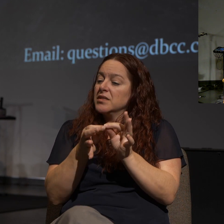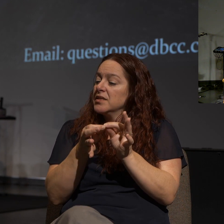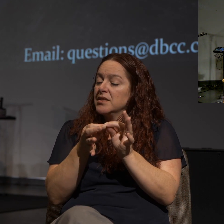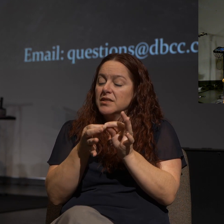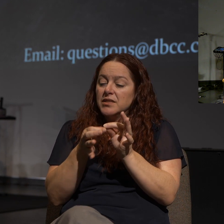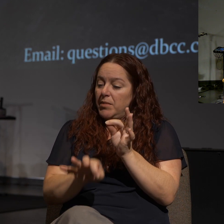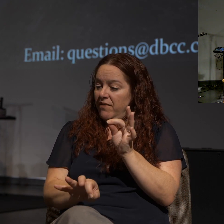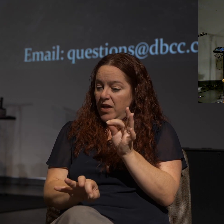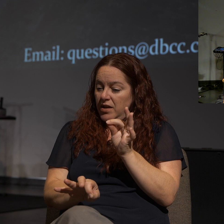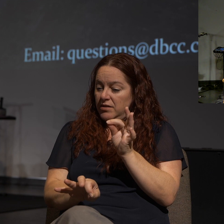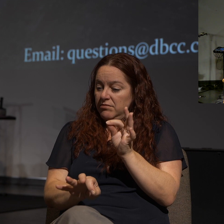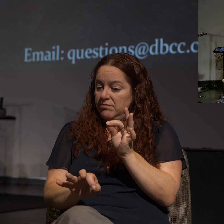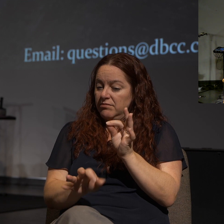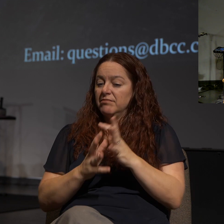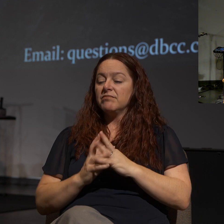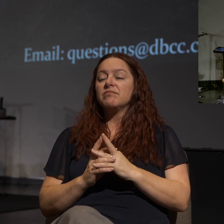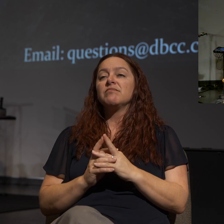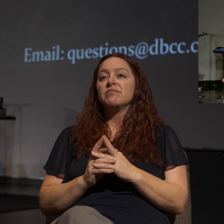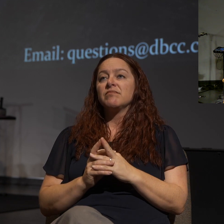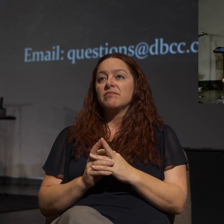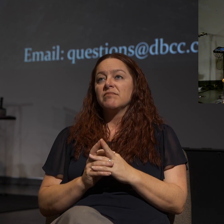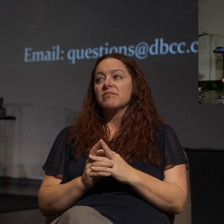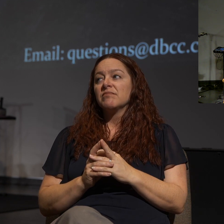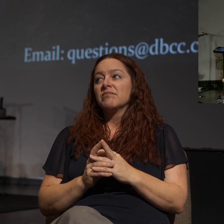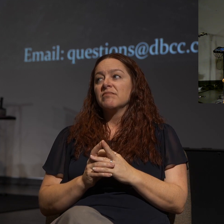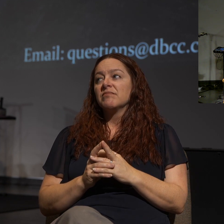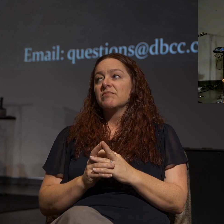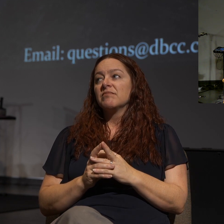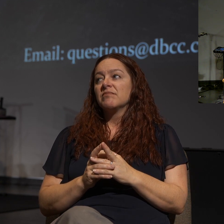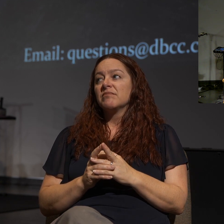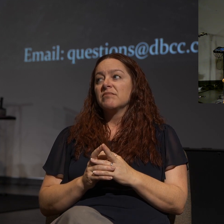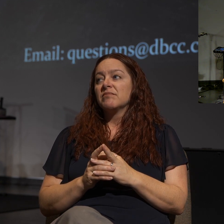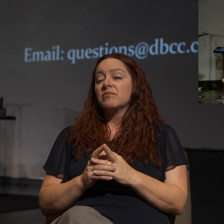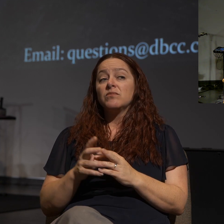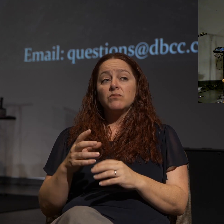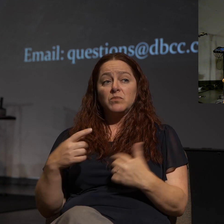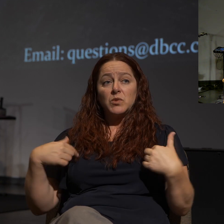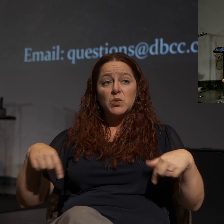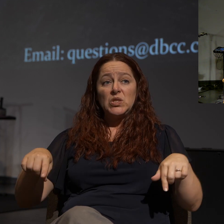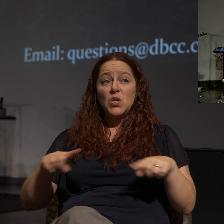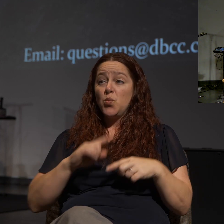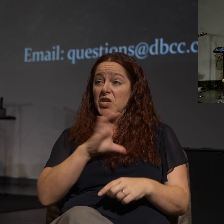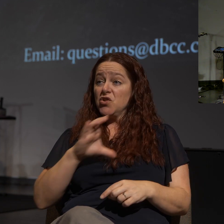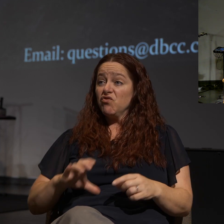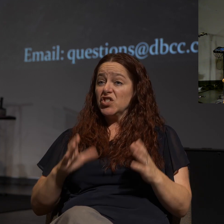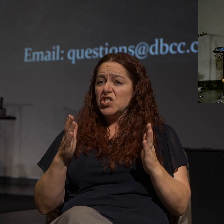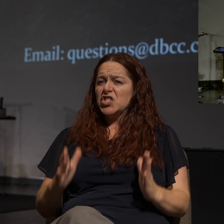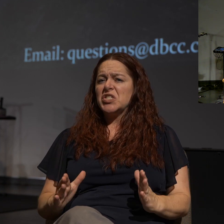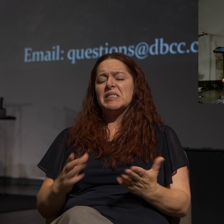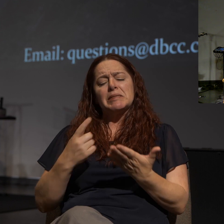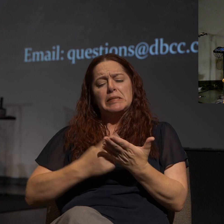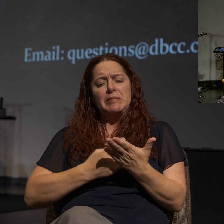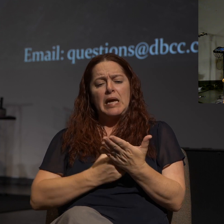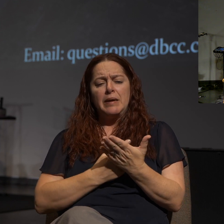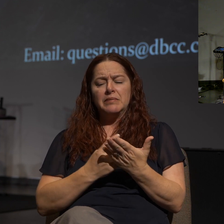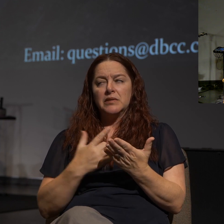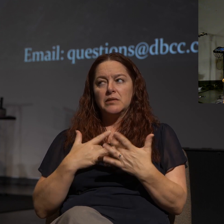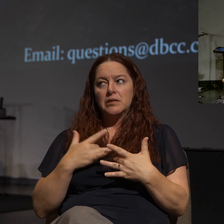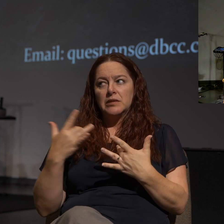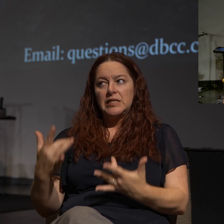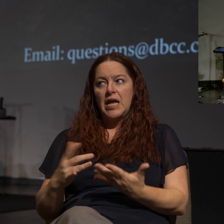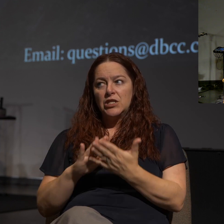Simplify. Simplify. As Christians, we tend to make things really complicated.